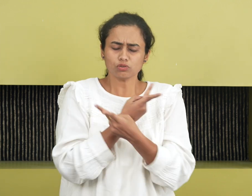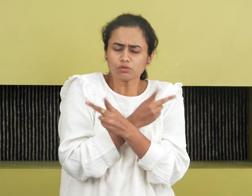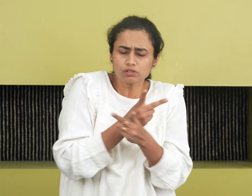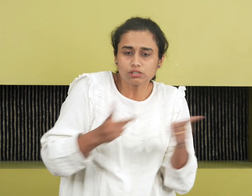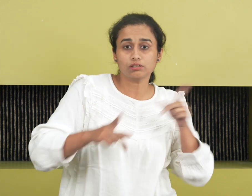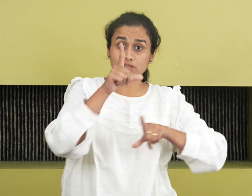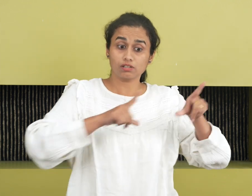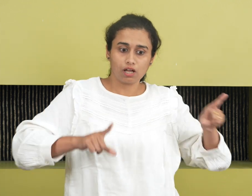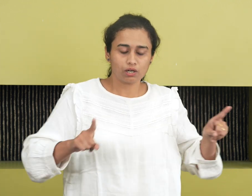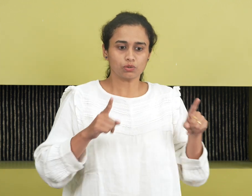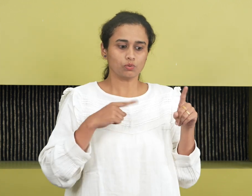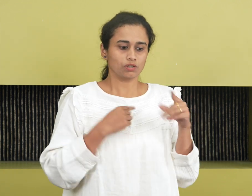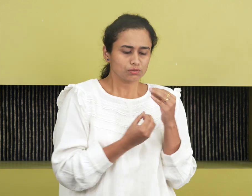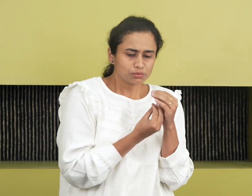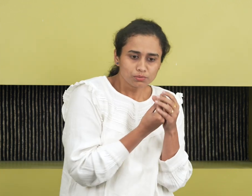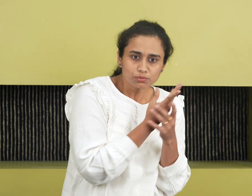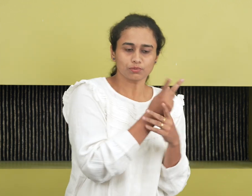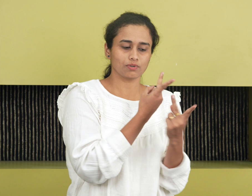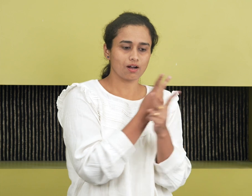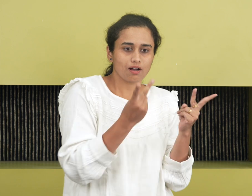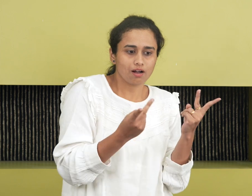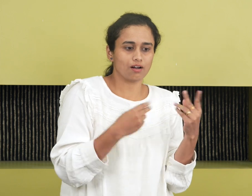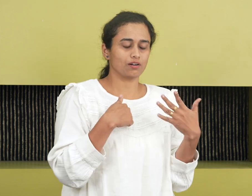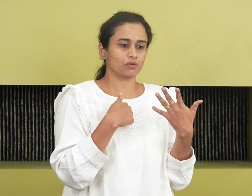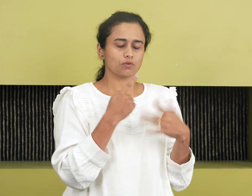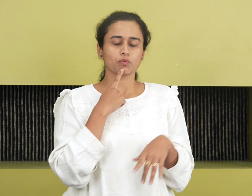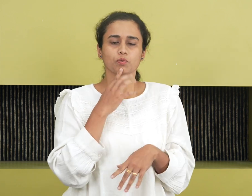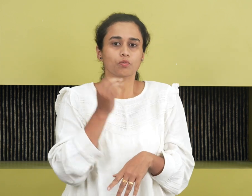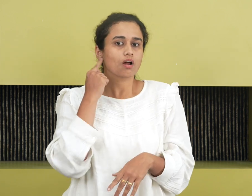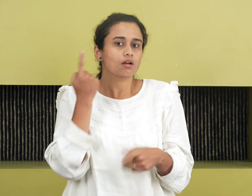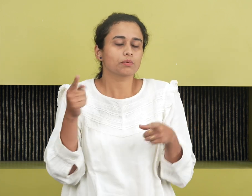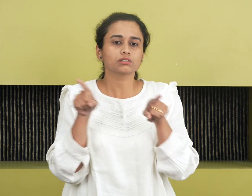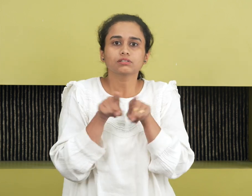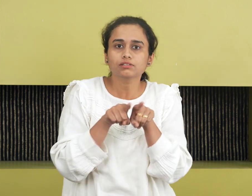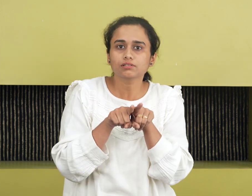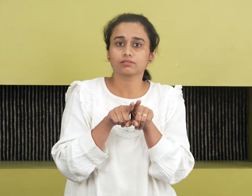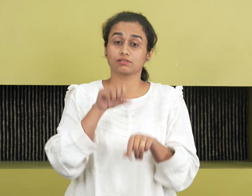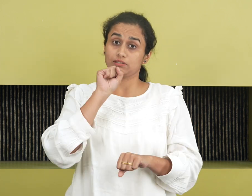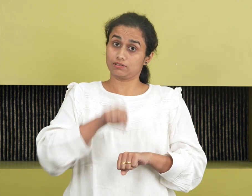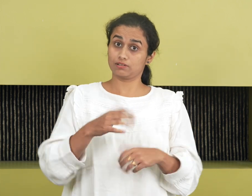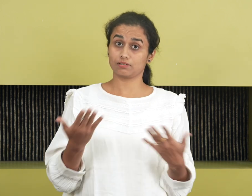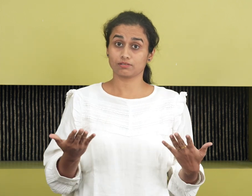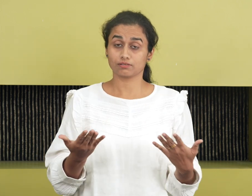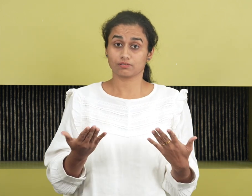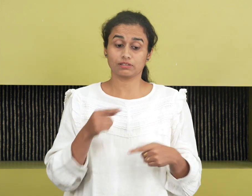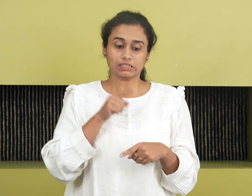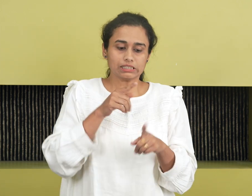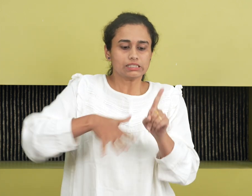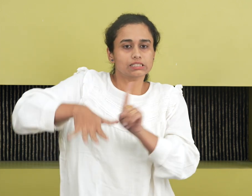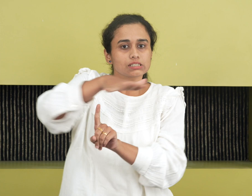bring has never seemed more precious. Yet, the situation has